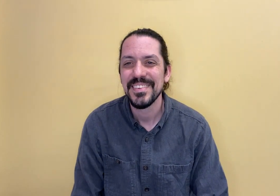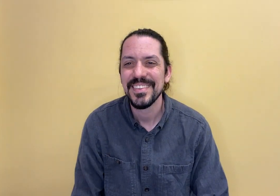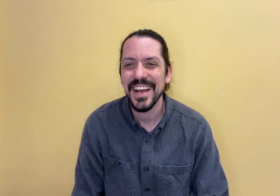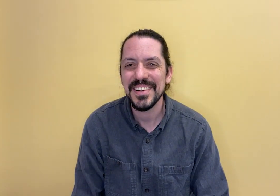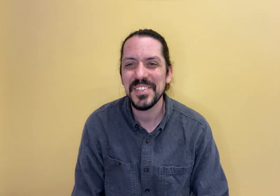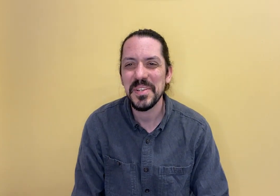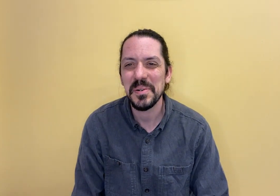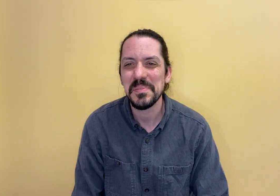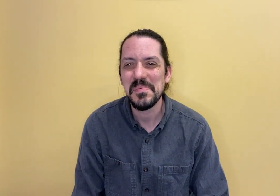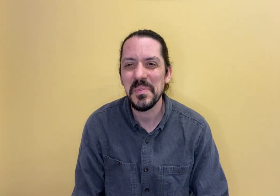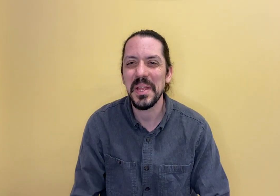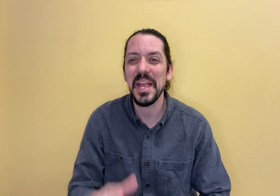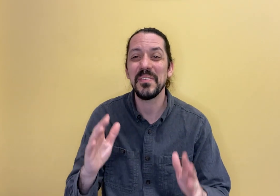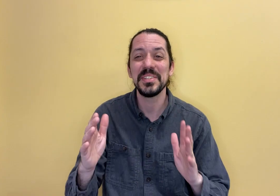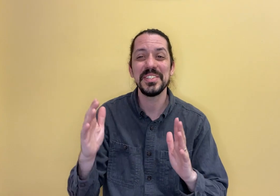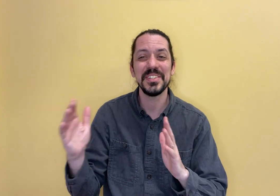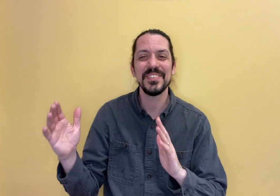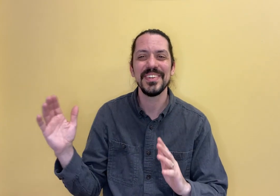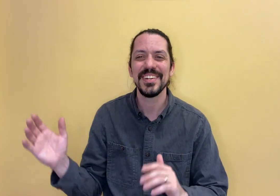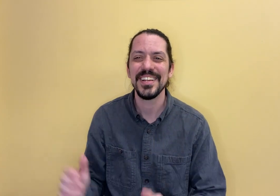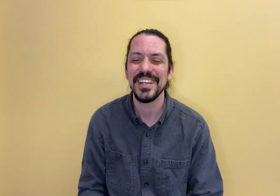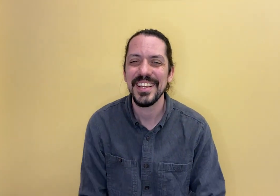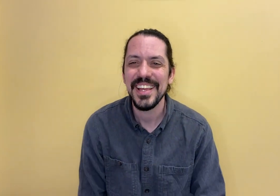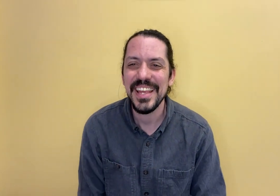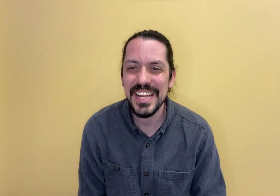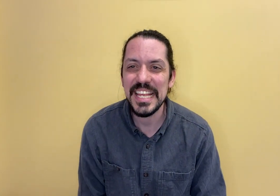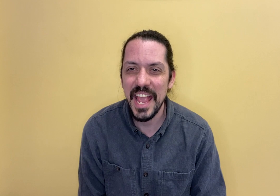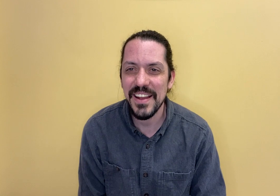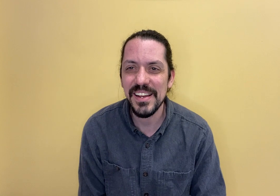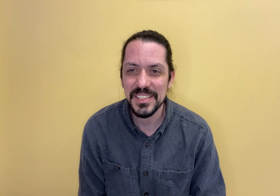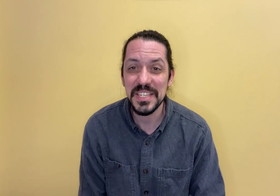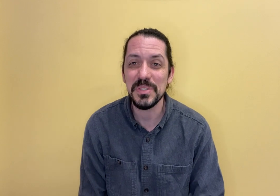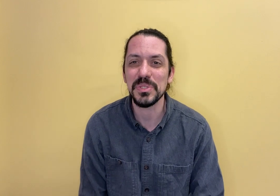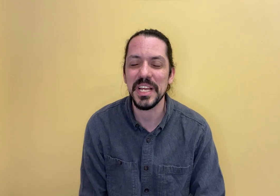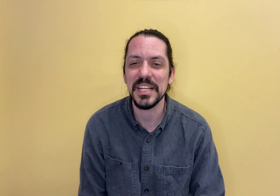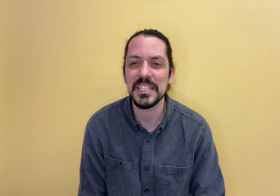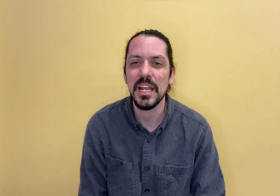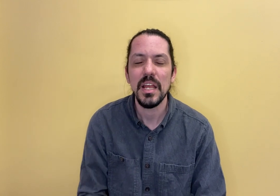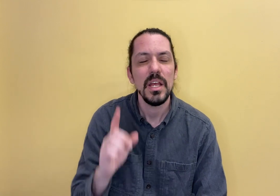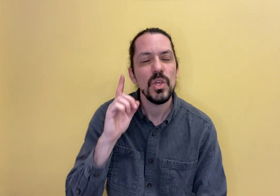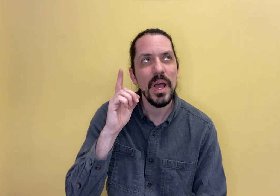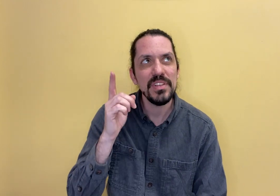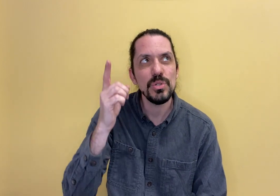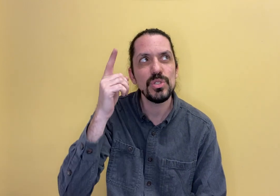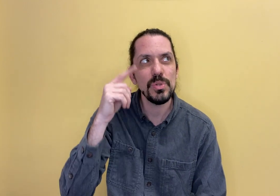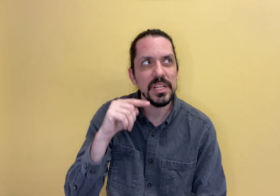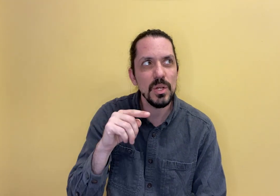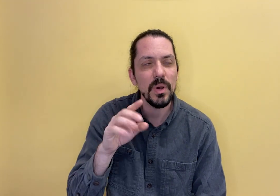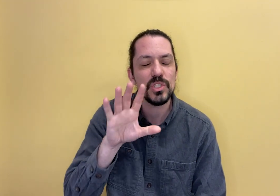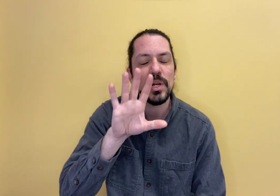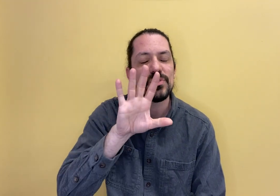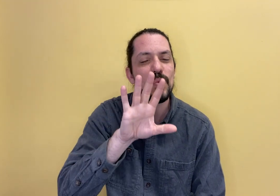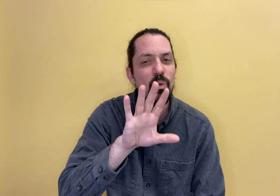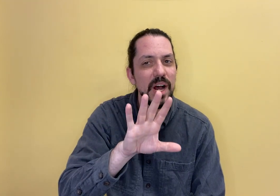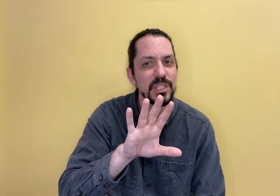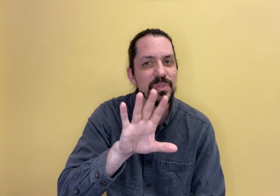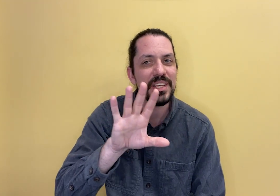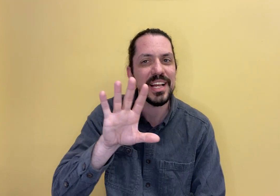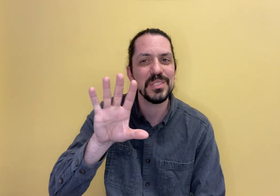How did you do? Were you able to do them in canon? It's interesting, isn't it? You have to do two things at once. You have to watch for the next